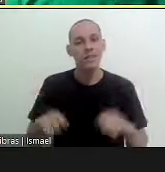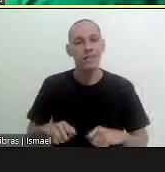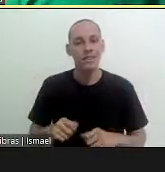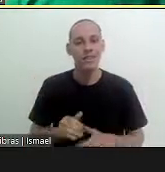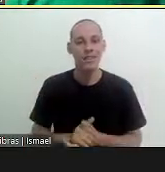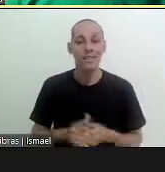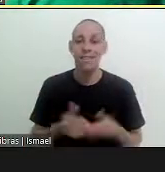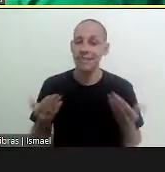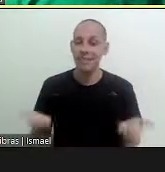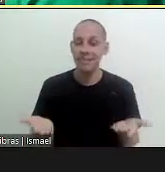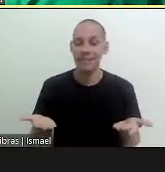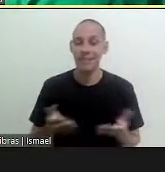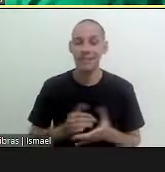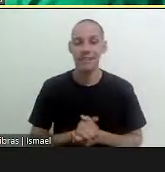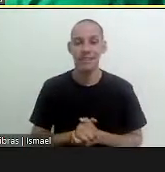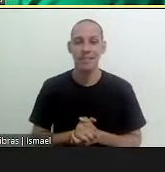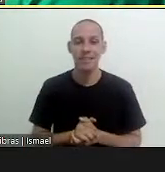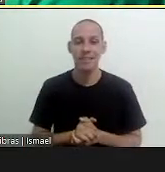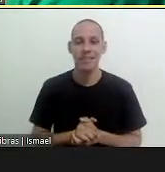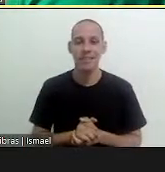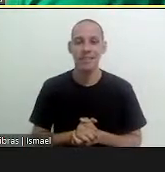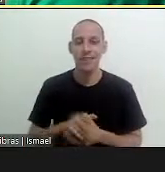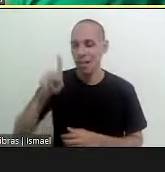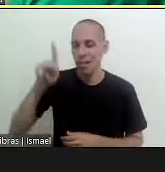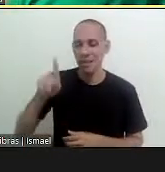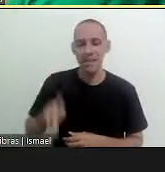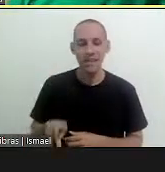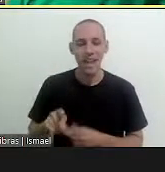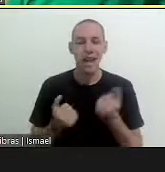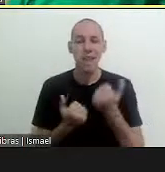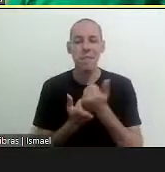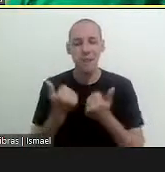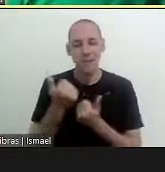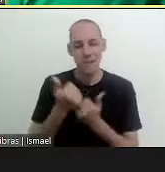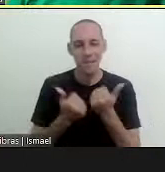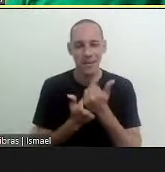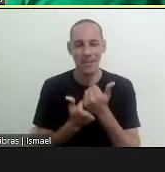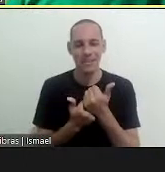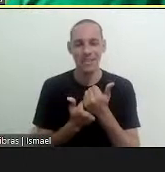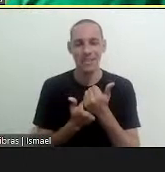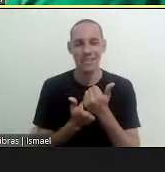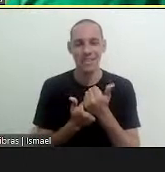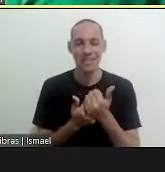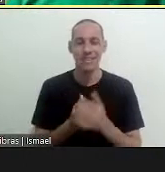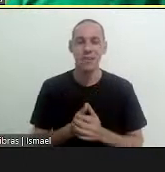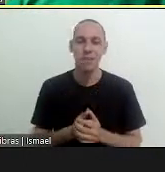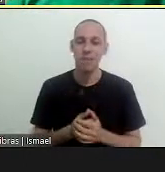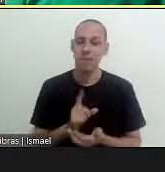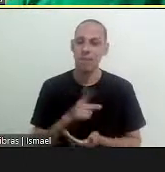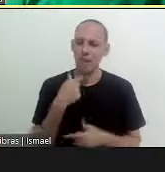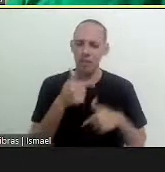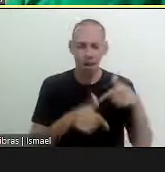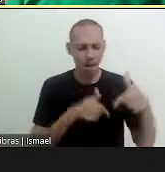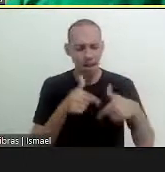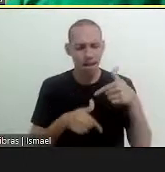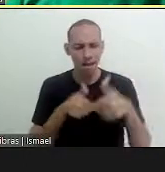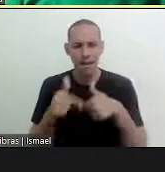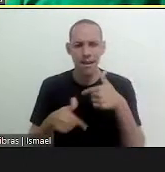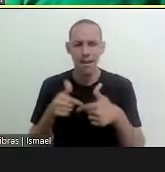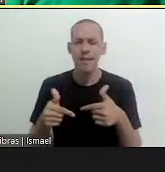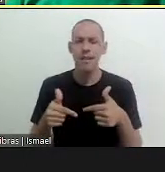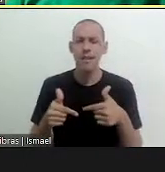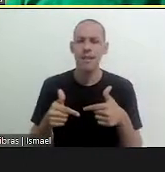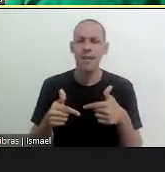and that is why we saw the solidarity and at the level of a presidency